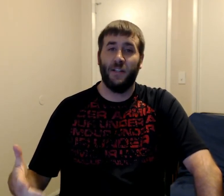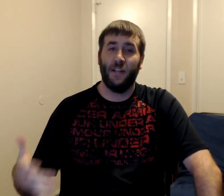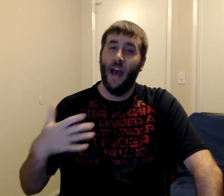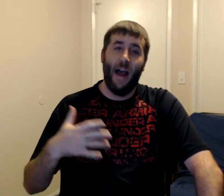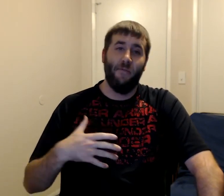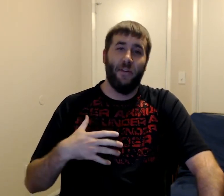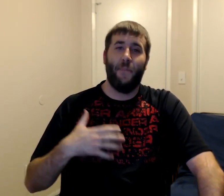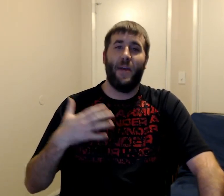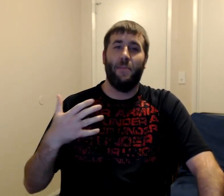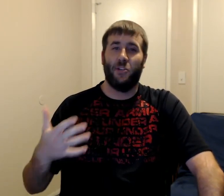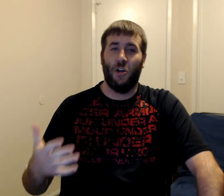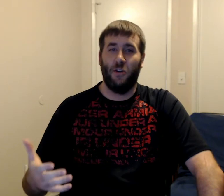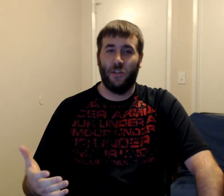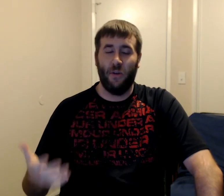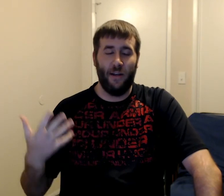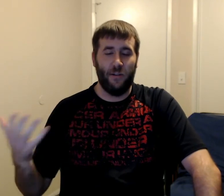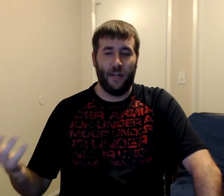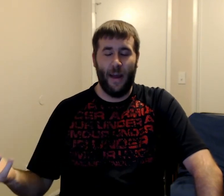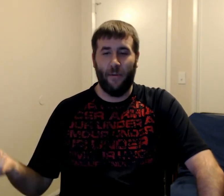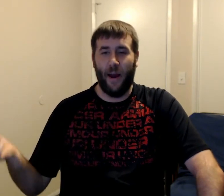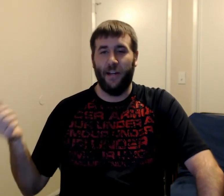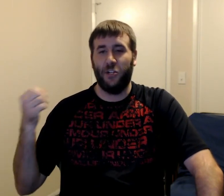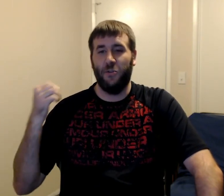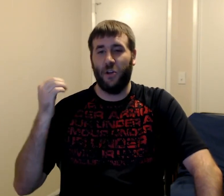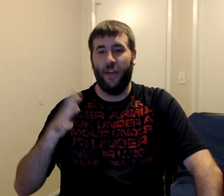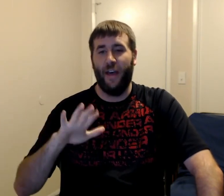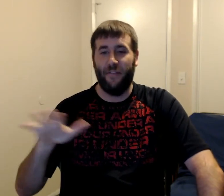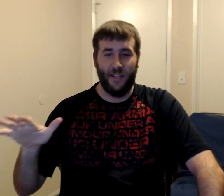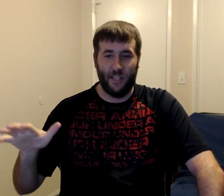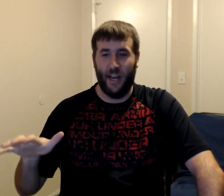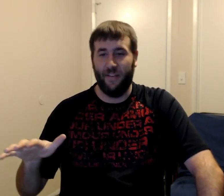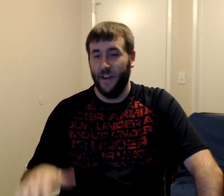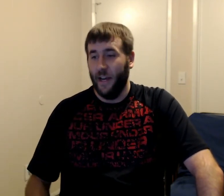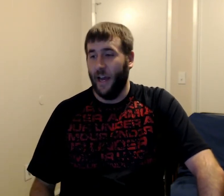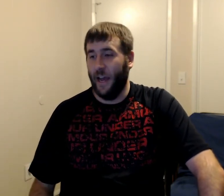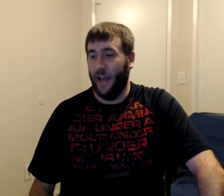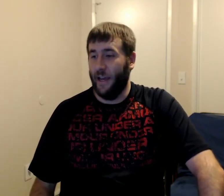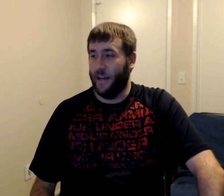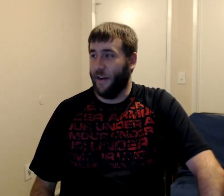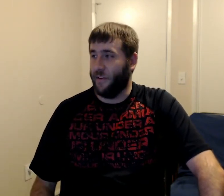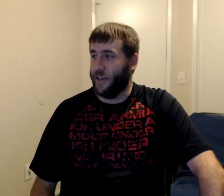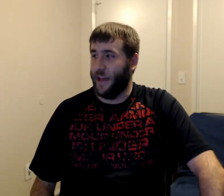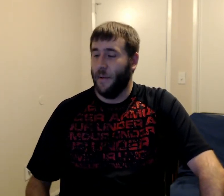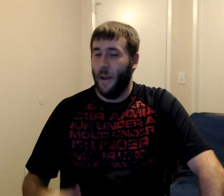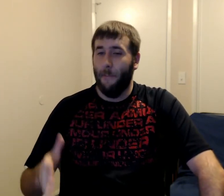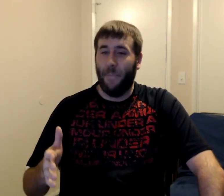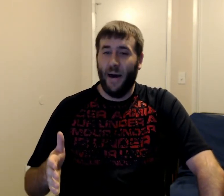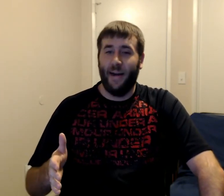i will not be able to show you the screen do the copyright issues all that fun stuff and everything but